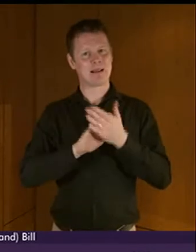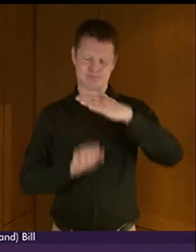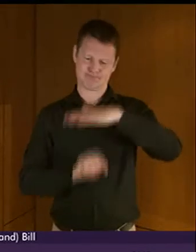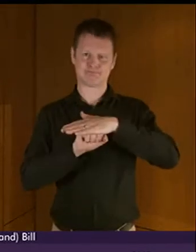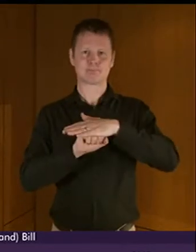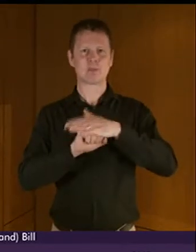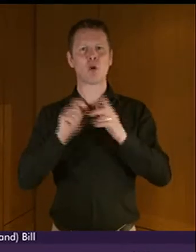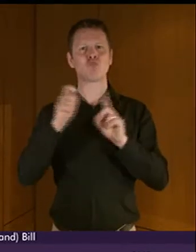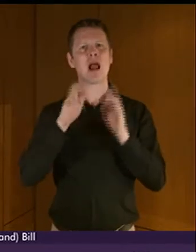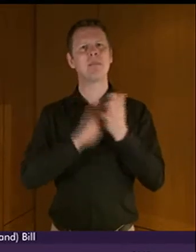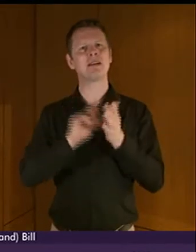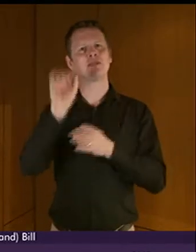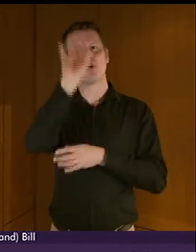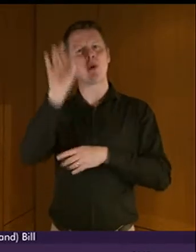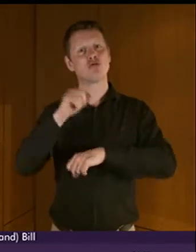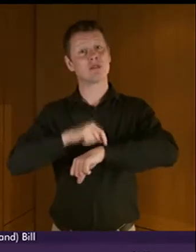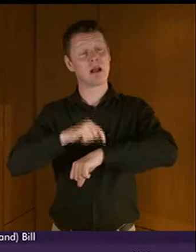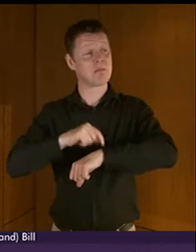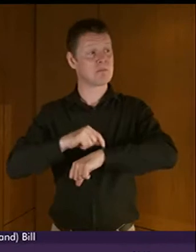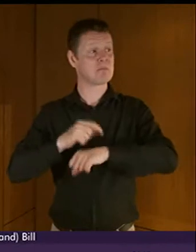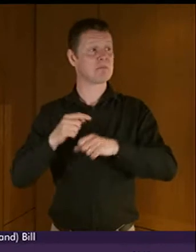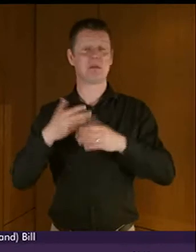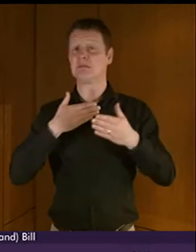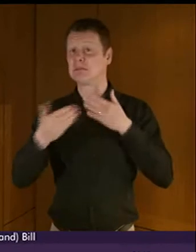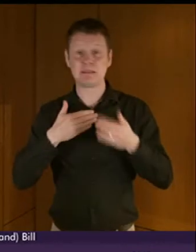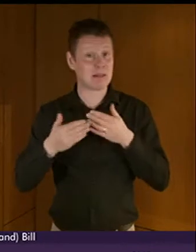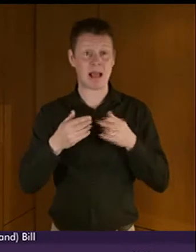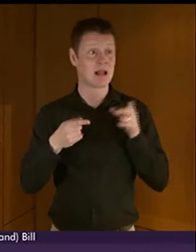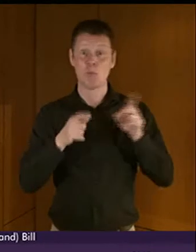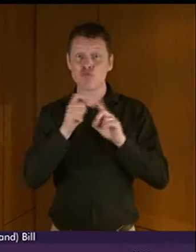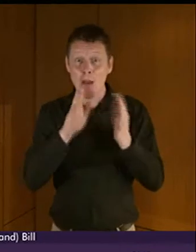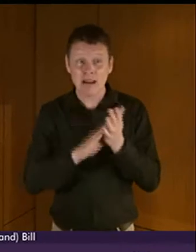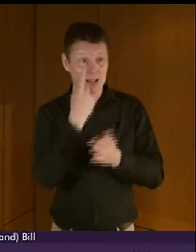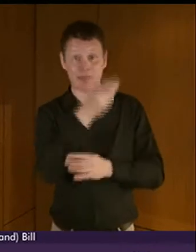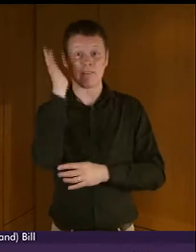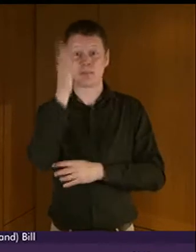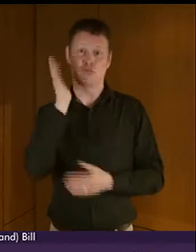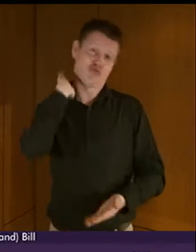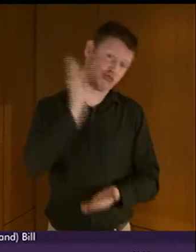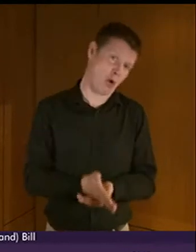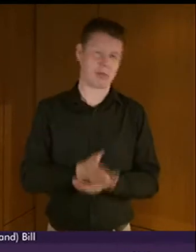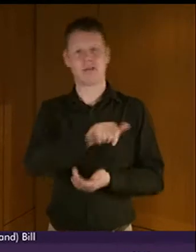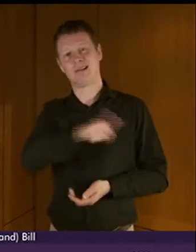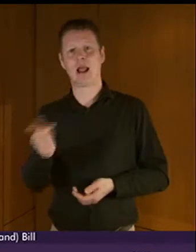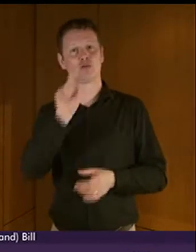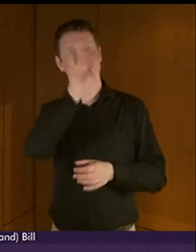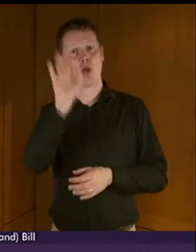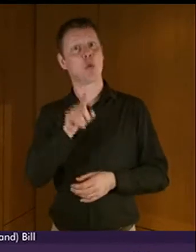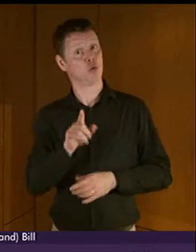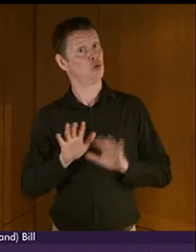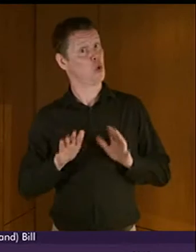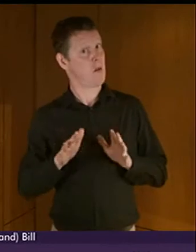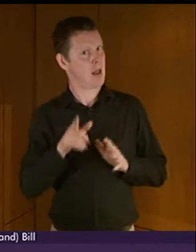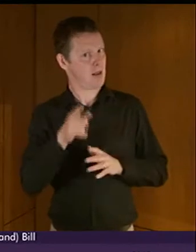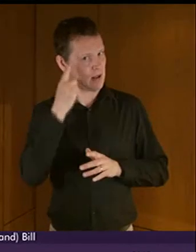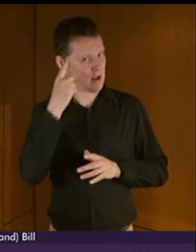Minister's Question Time. It doesn't matter if the Prime Minister is speaking. Chop. Next question. Not a bad idea. We're